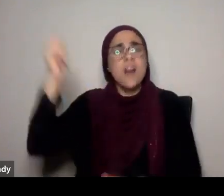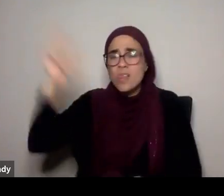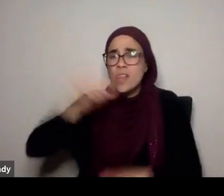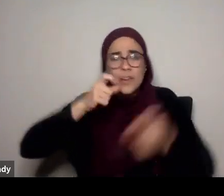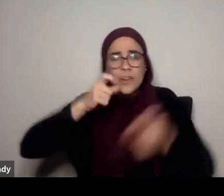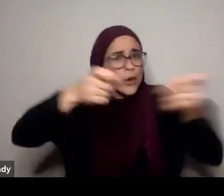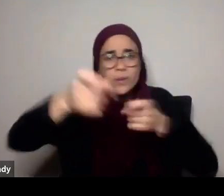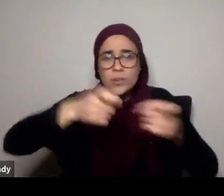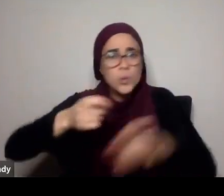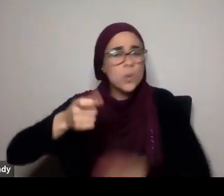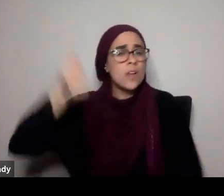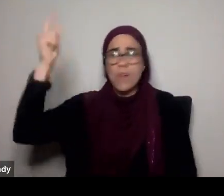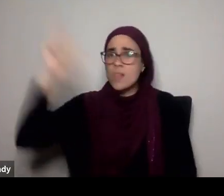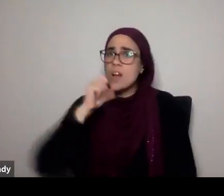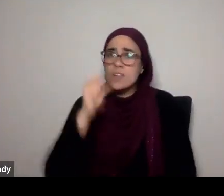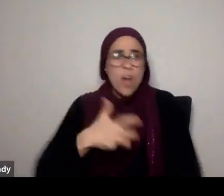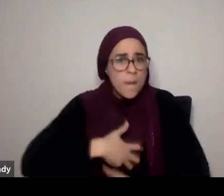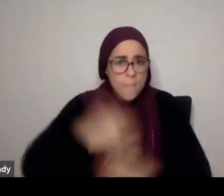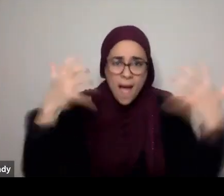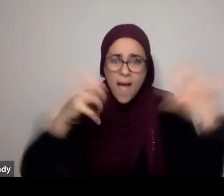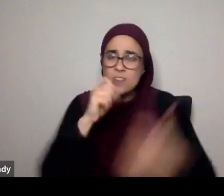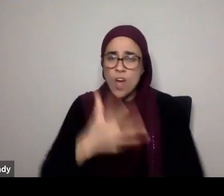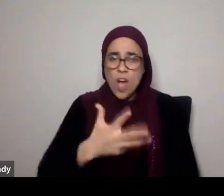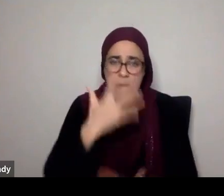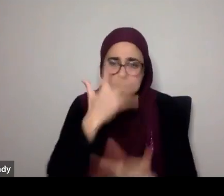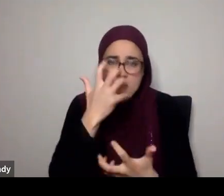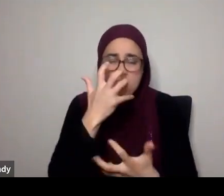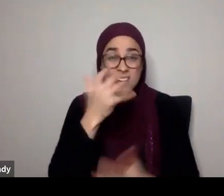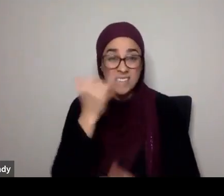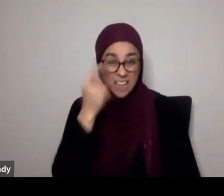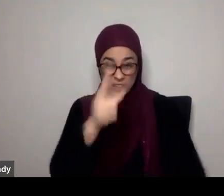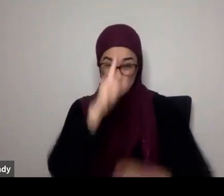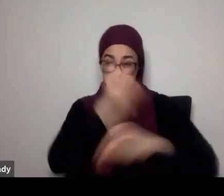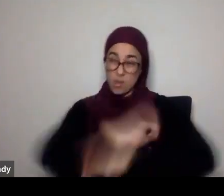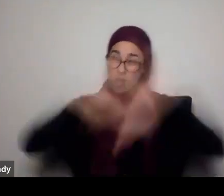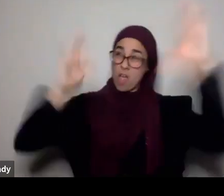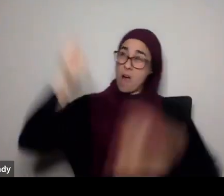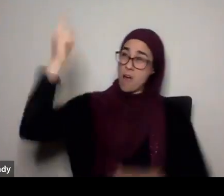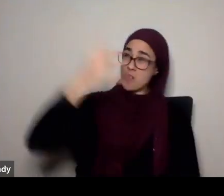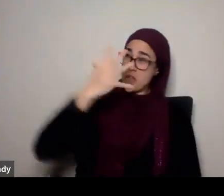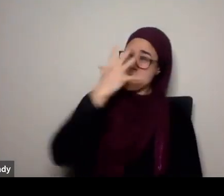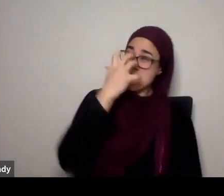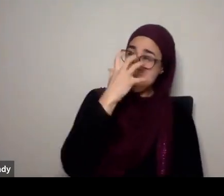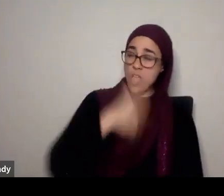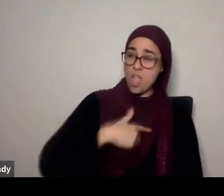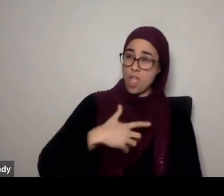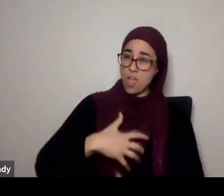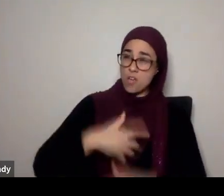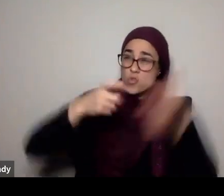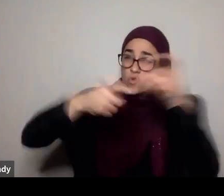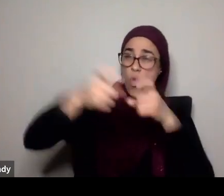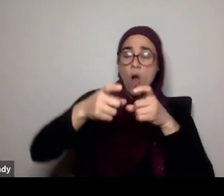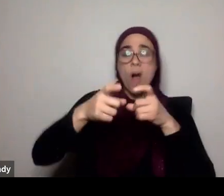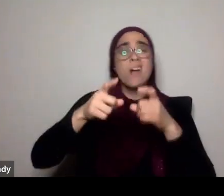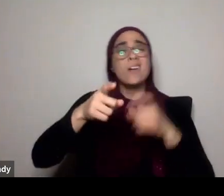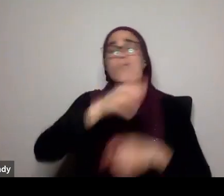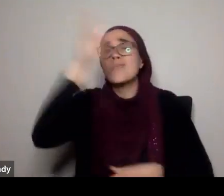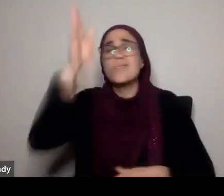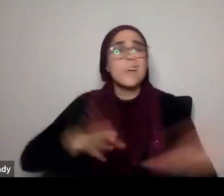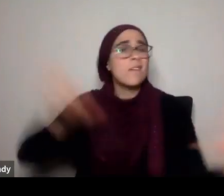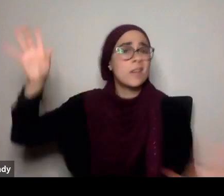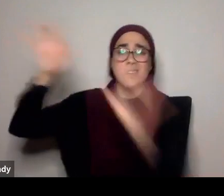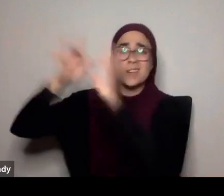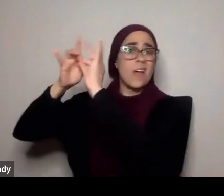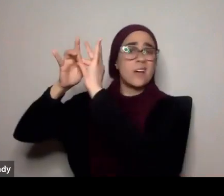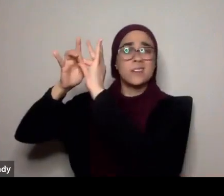That's not who Allah is. And if that's how you imagine Allah, you will not have a relationship with Allah. You will never be able to connect with Allah. Subhanahu wa'ala.